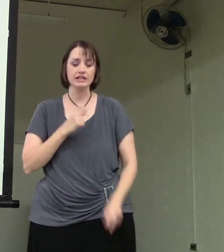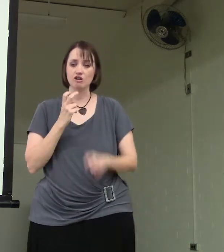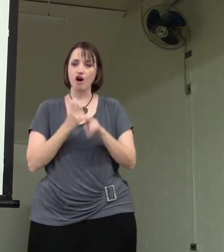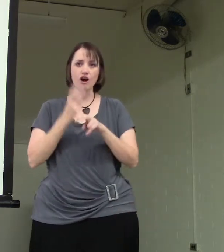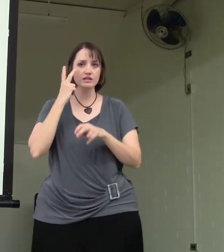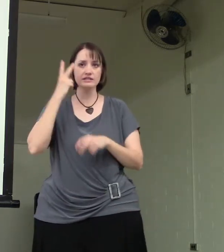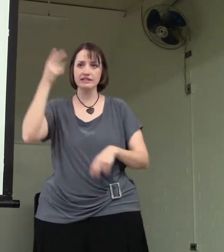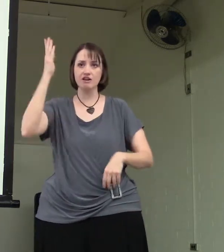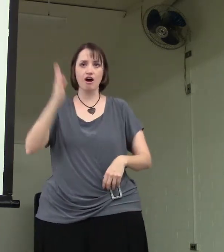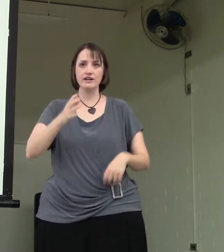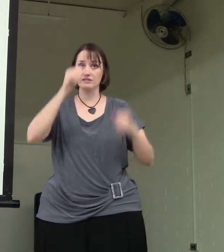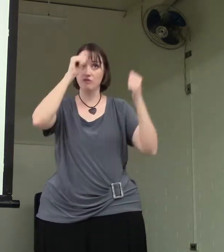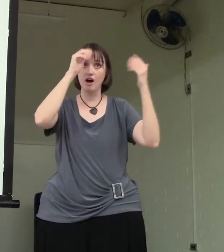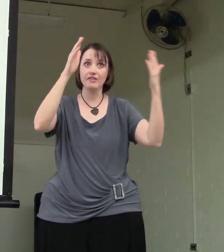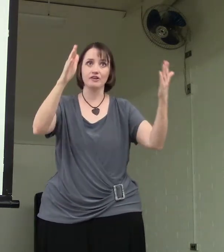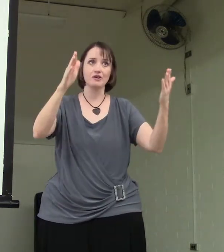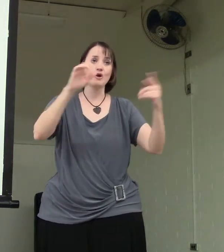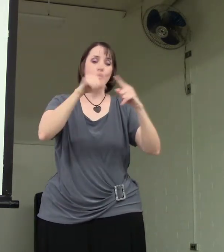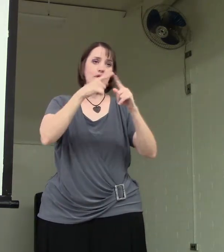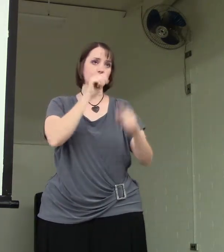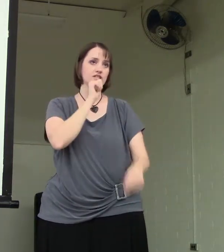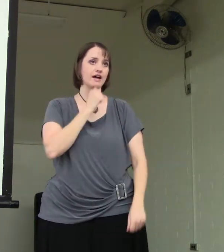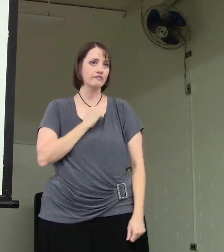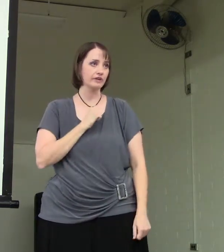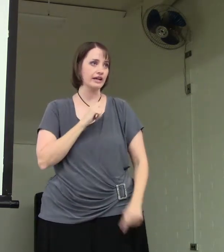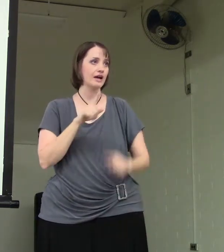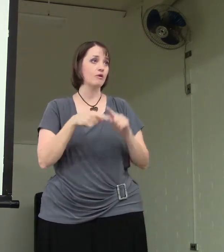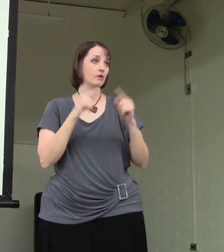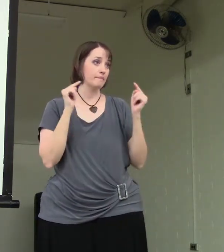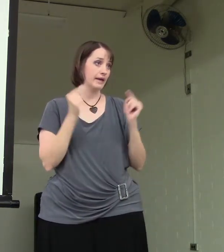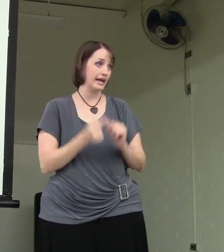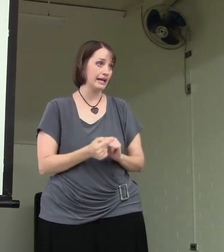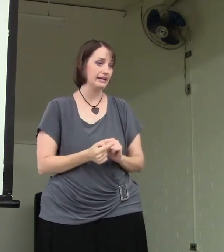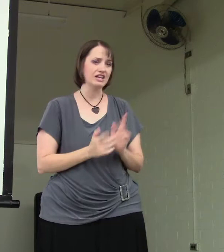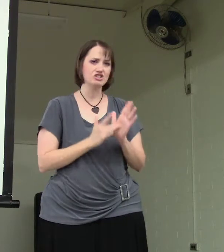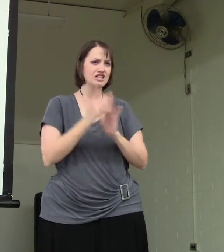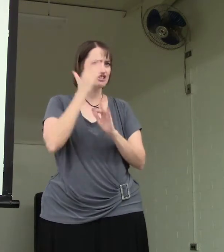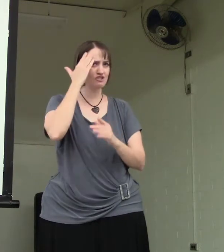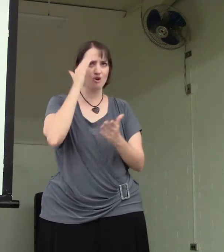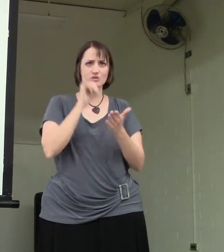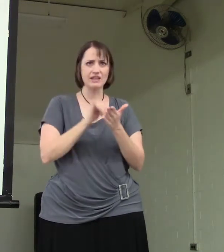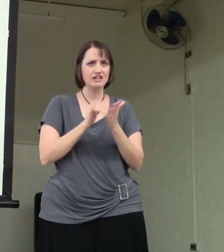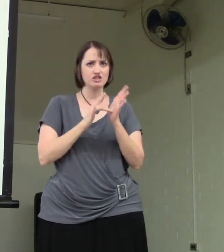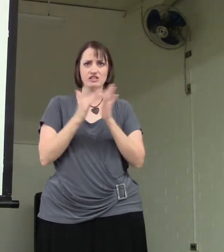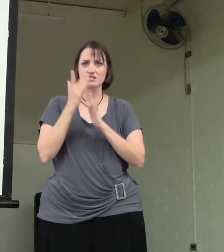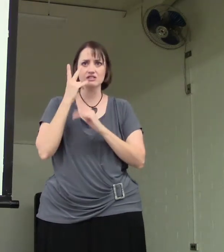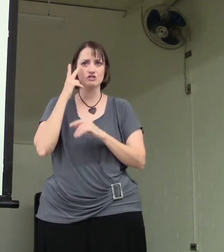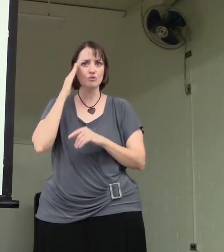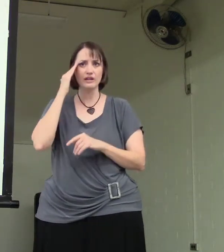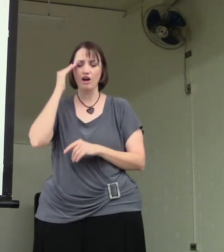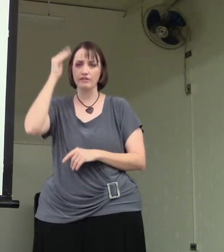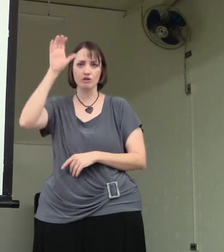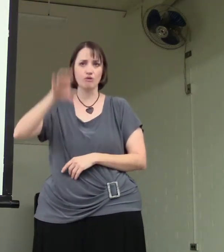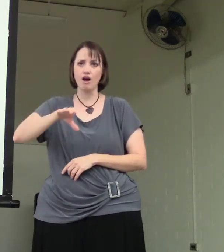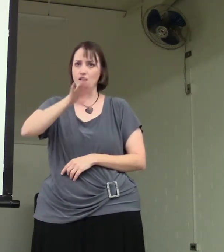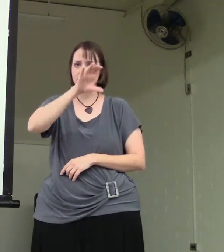and it's hard to see God as Father when we're suffering and when we're in pain. And Jesus knows that. Jesus knew it on the cross.